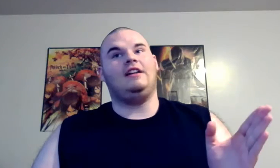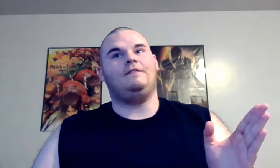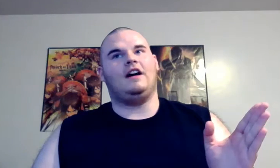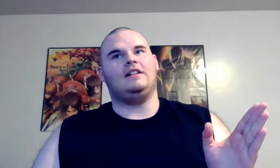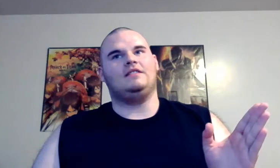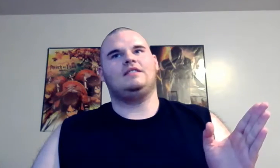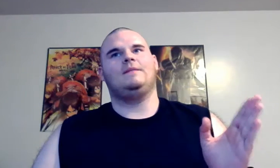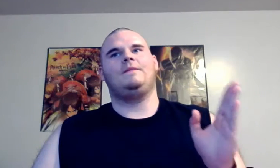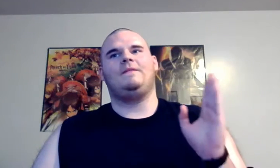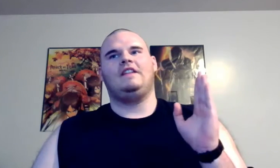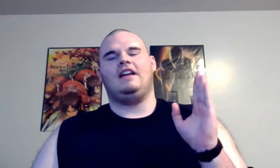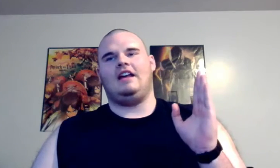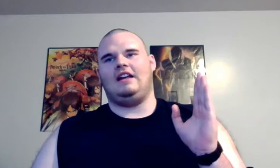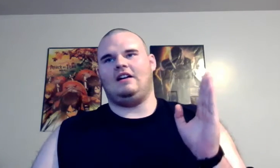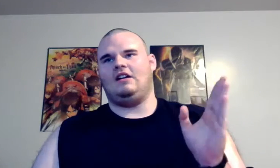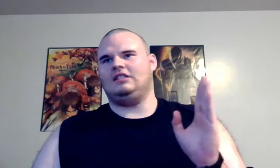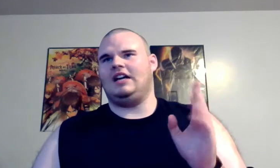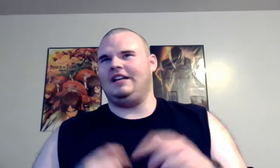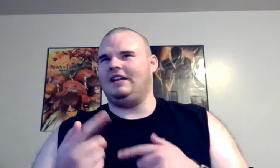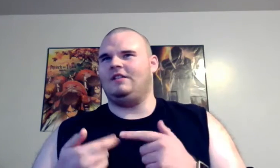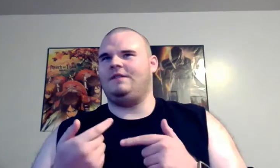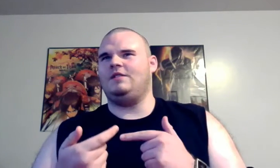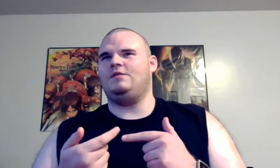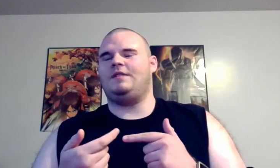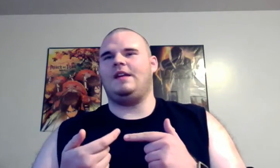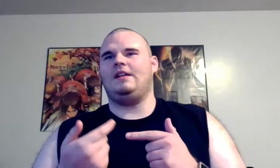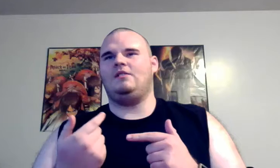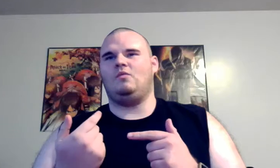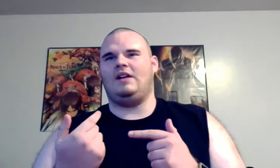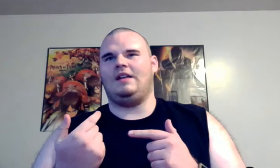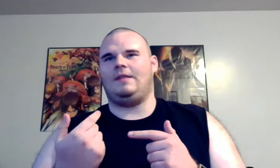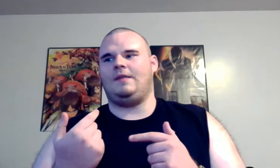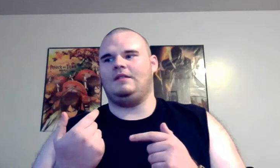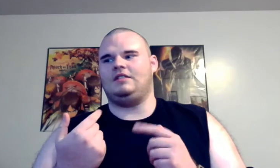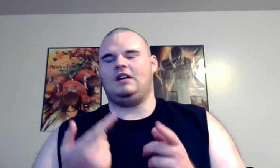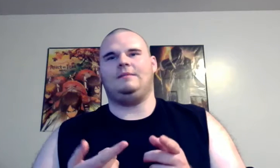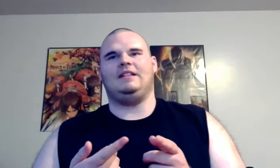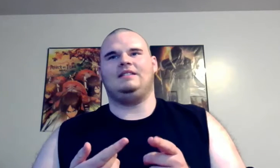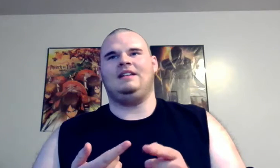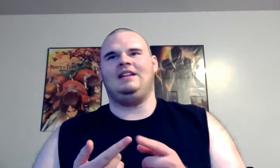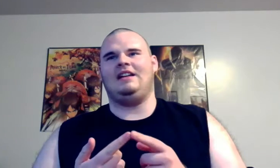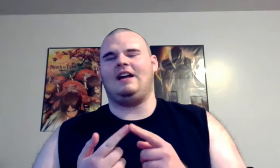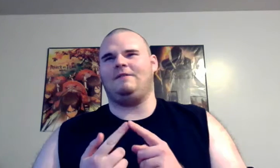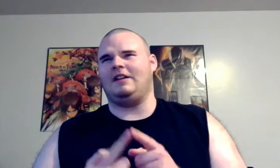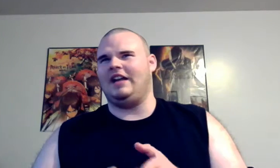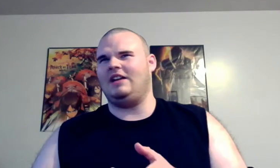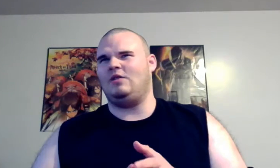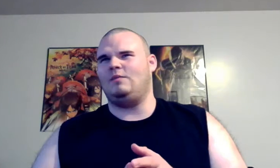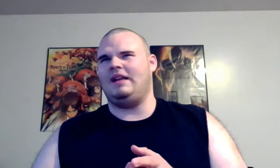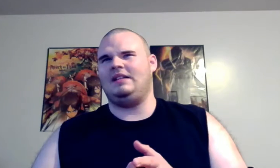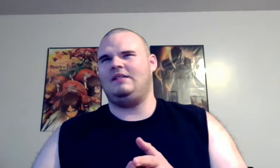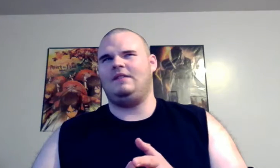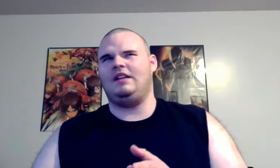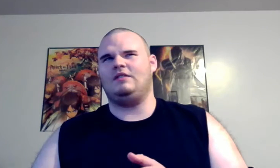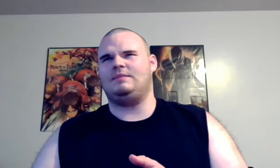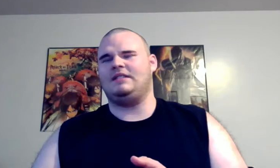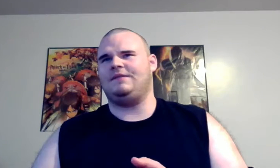files a online interview thing with Don Mancini I forget who made the video specifically